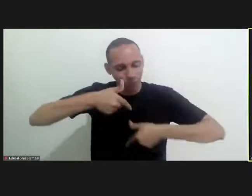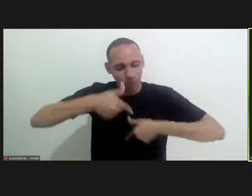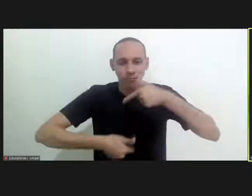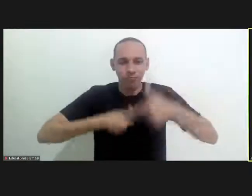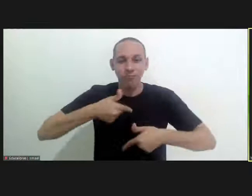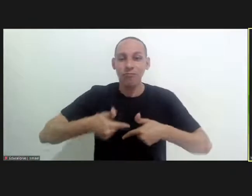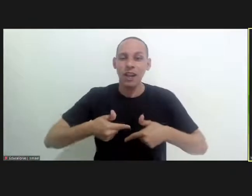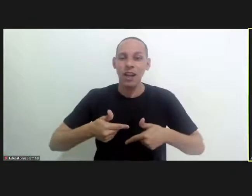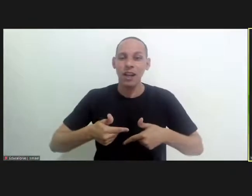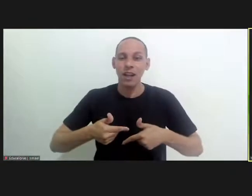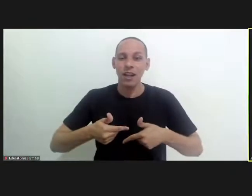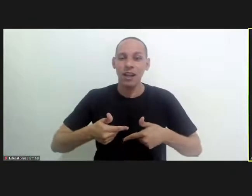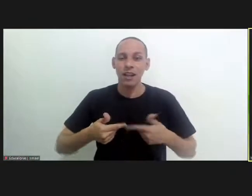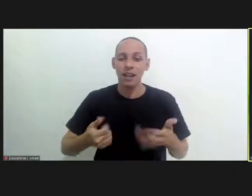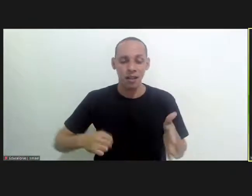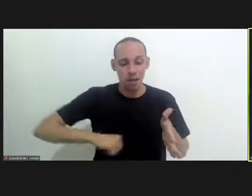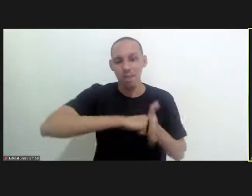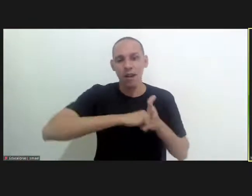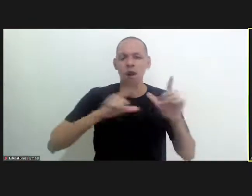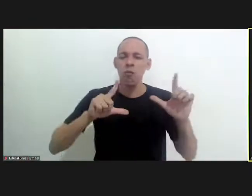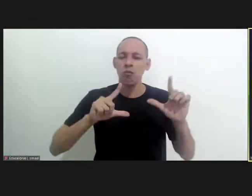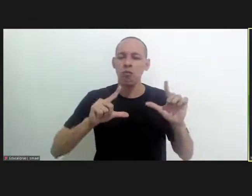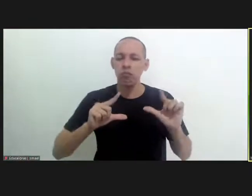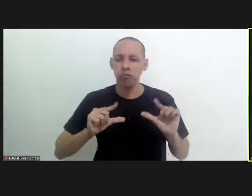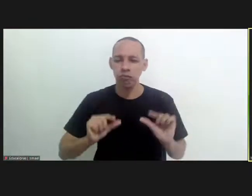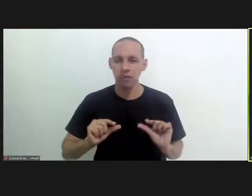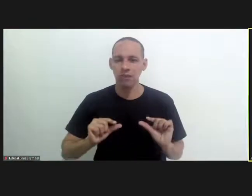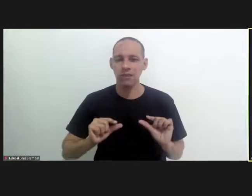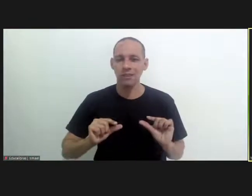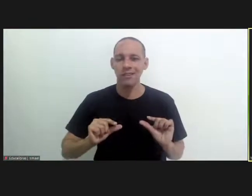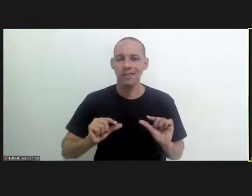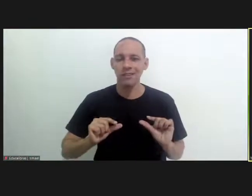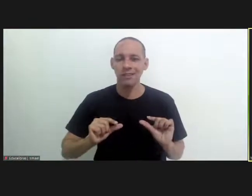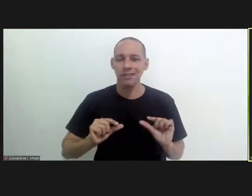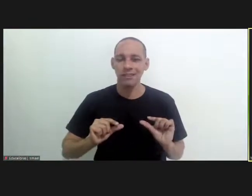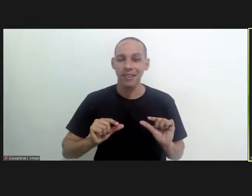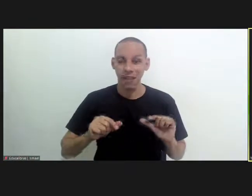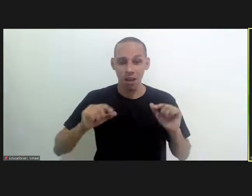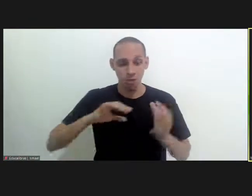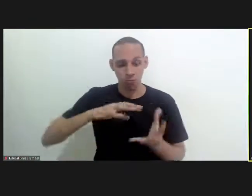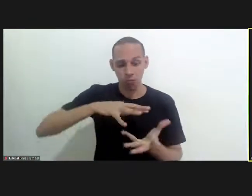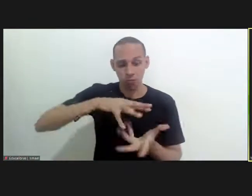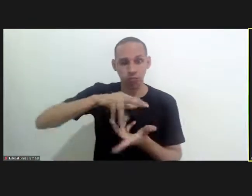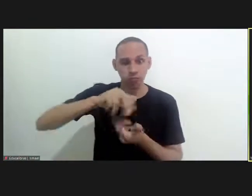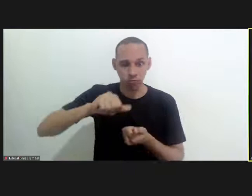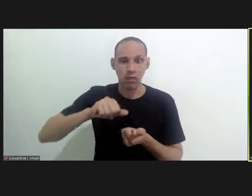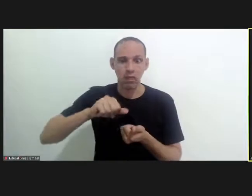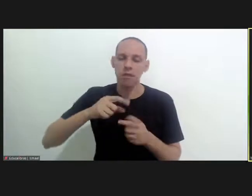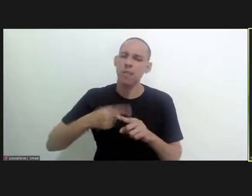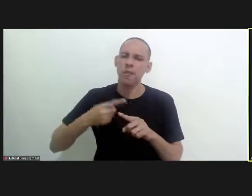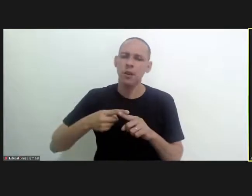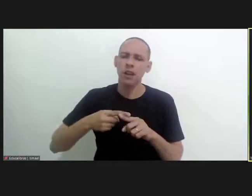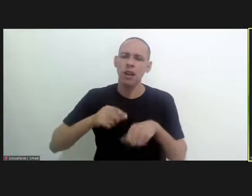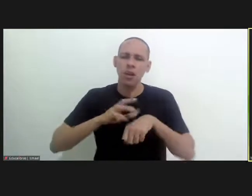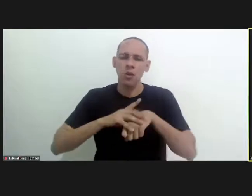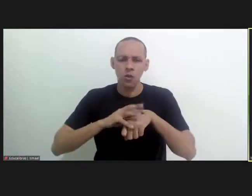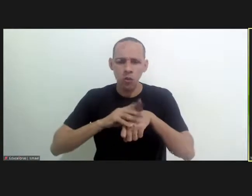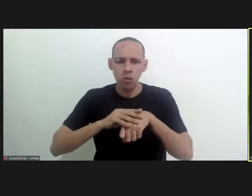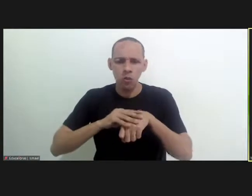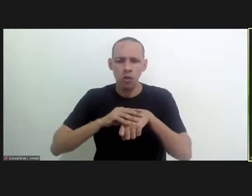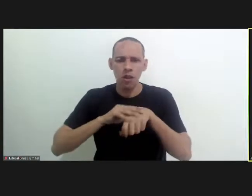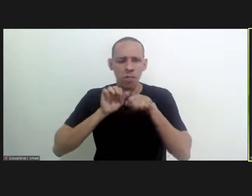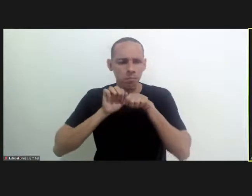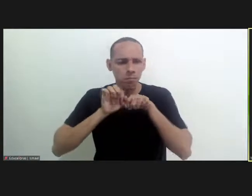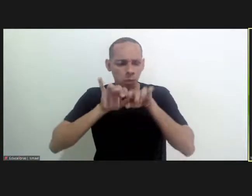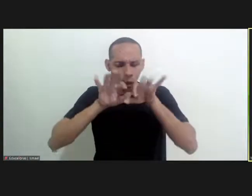working to reduce more and more often the impact that this disease causes in the world because this